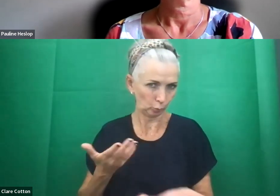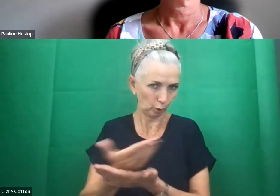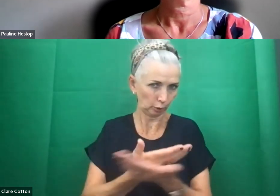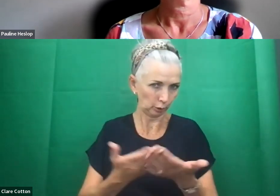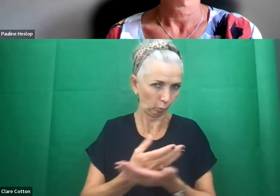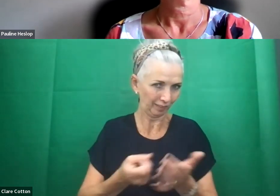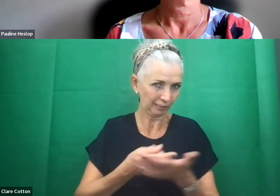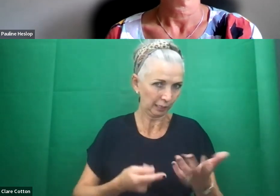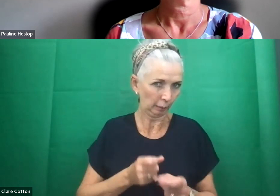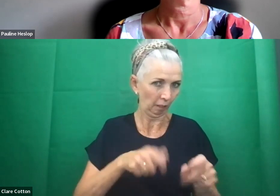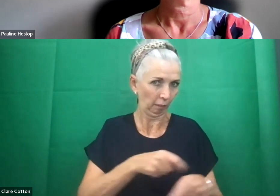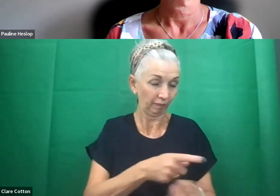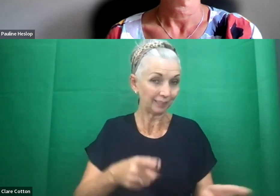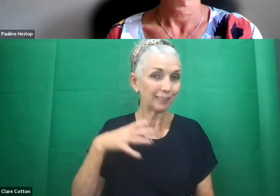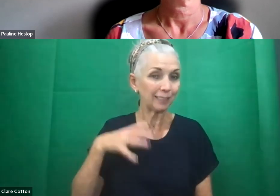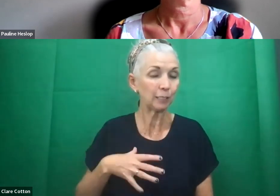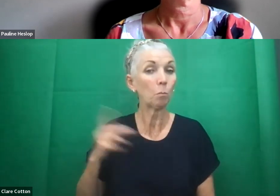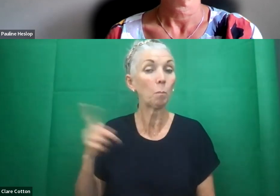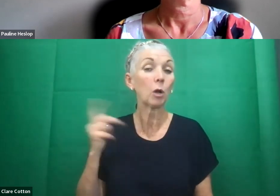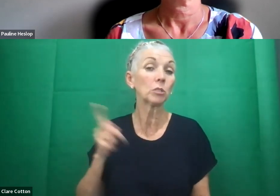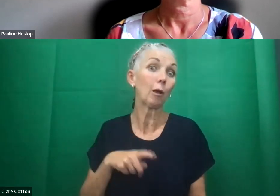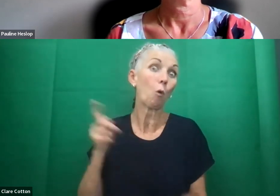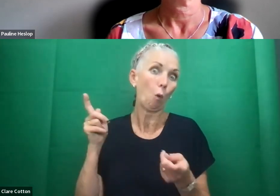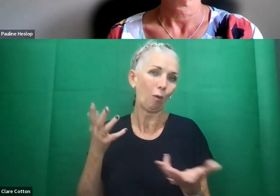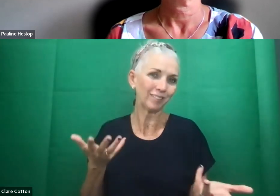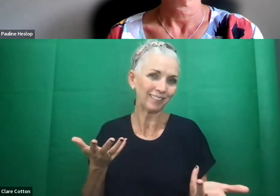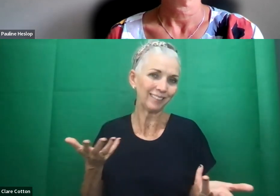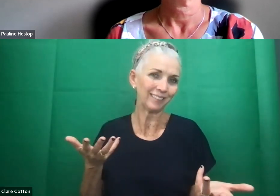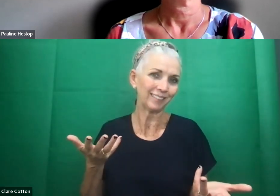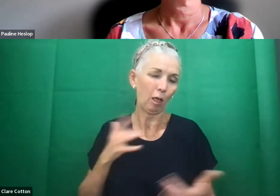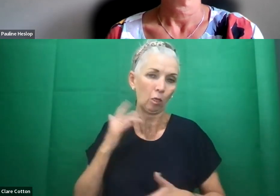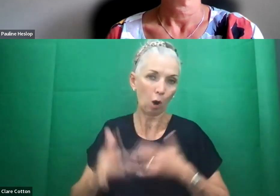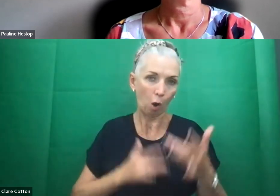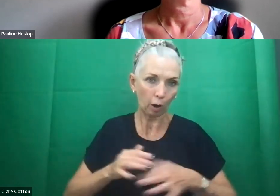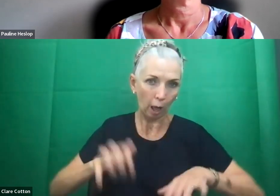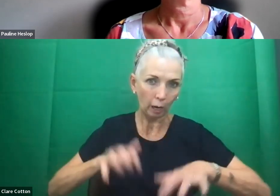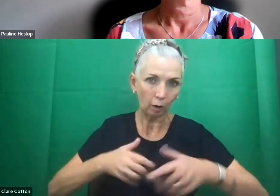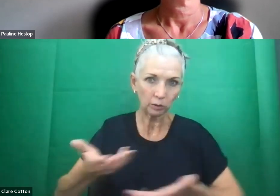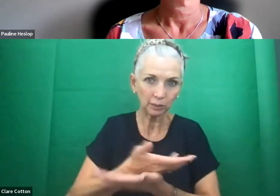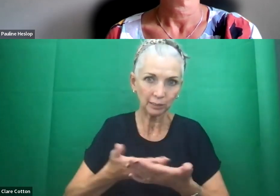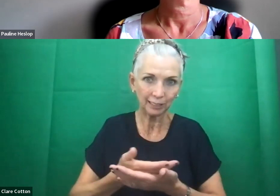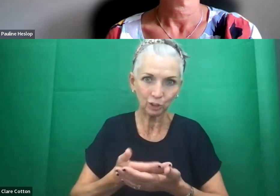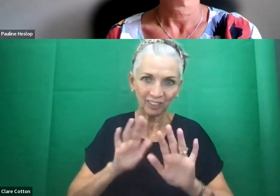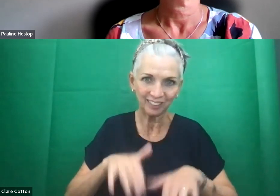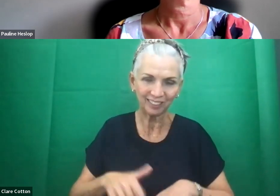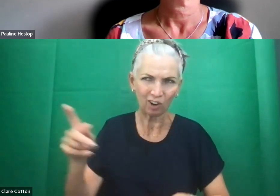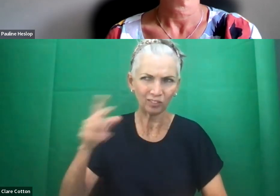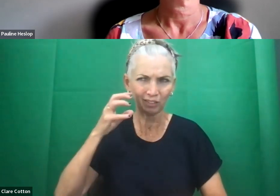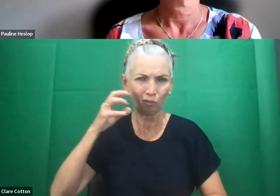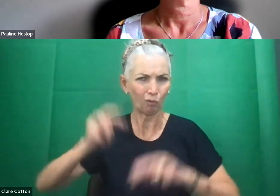because they called their online survey consultation. The court said, well, it was obviously not consultation. It was an online survey